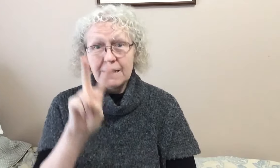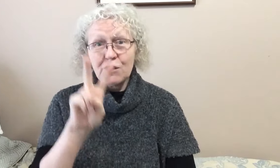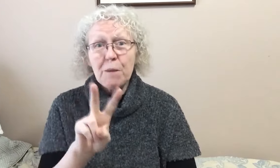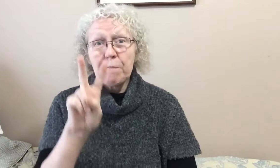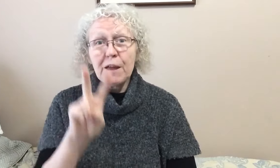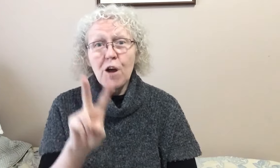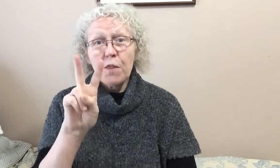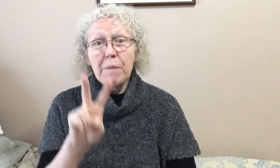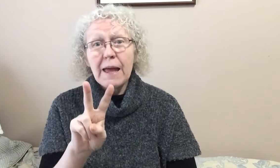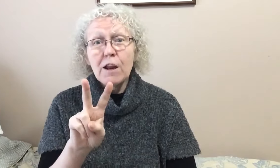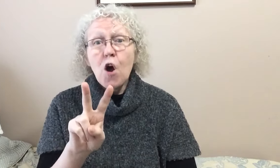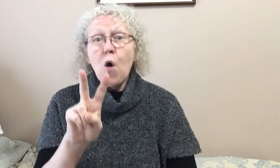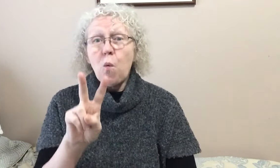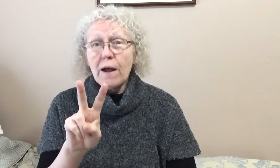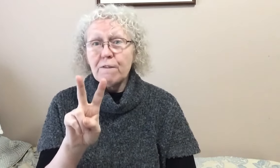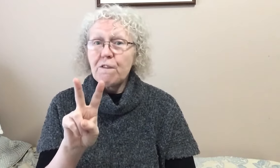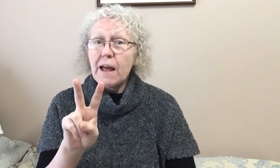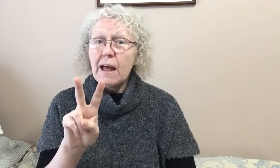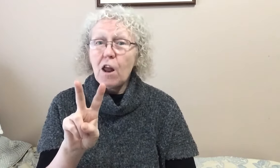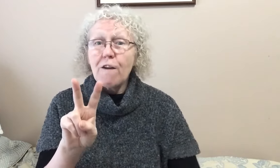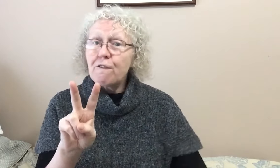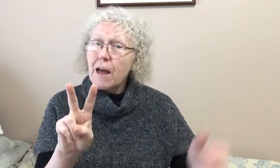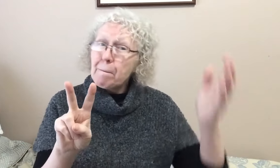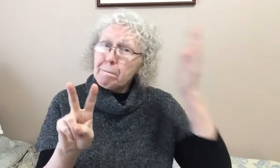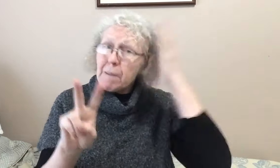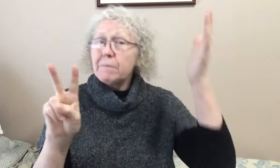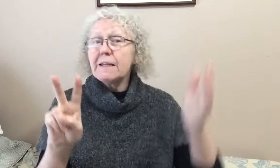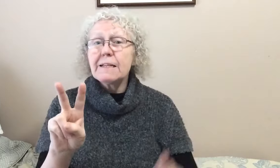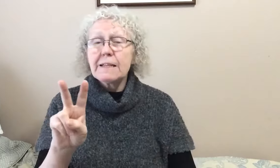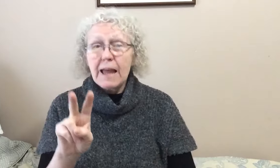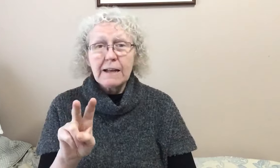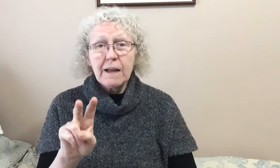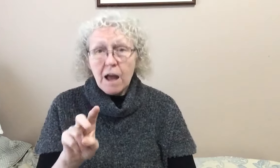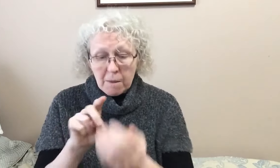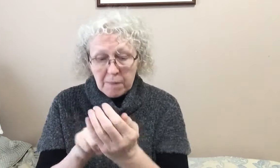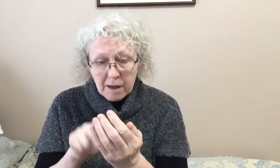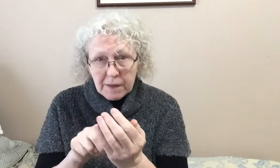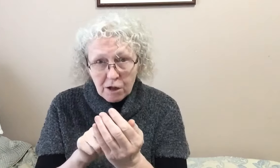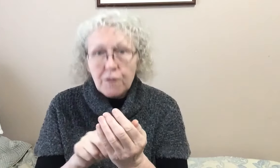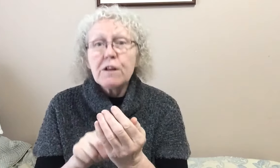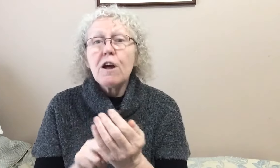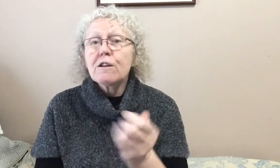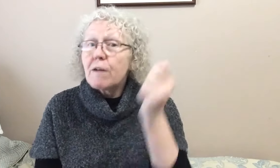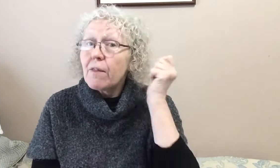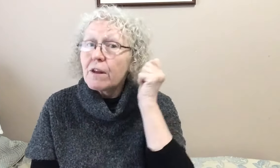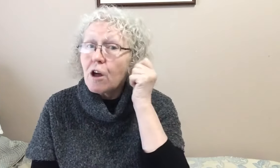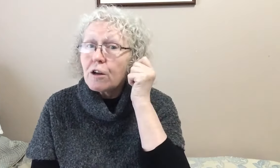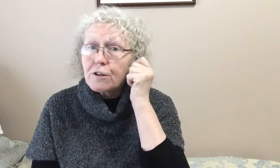jumping on the bed. One fell off and bumped his head. Mommy called the doctor and the doctor